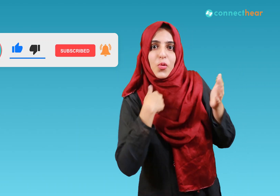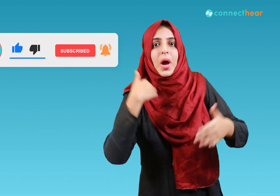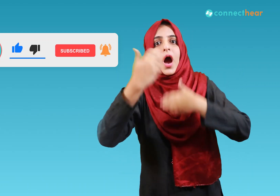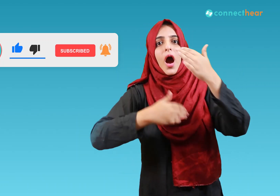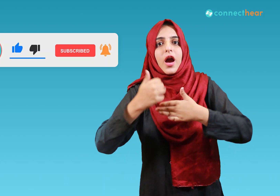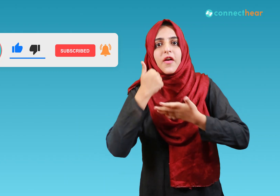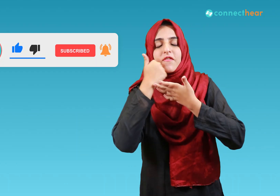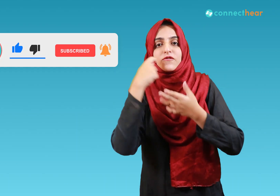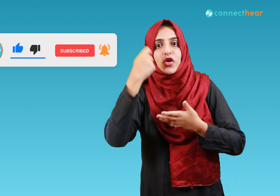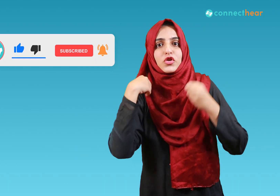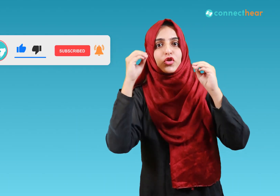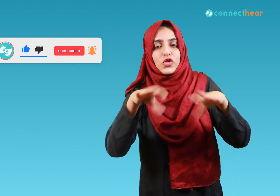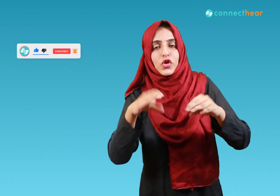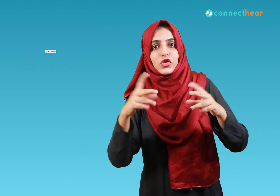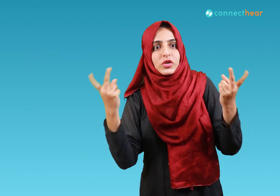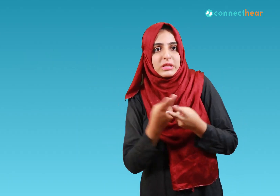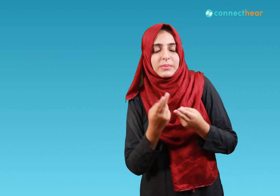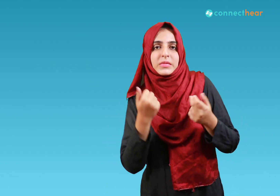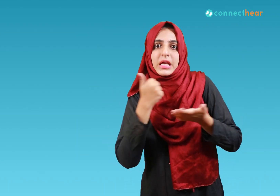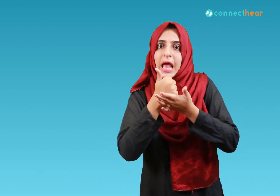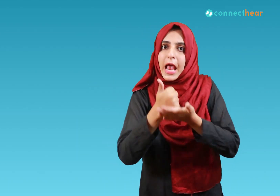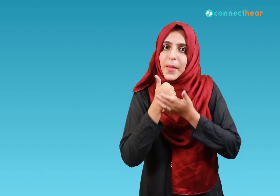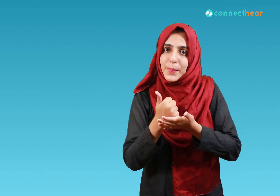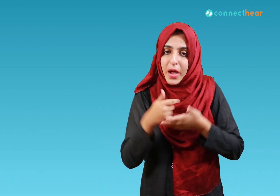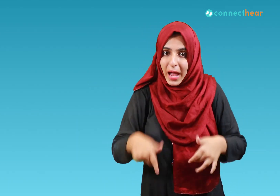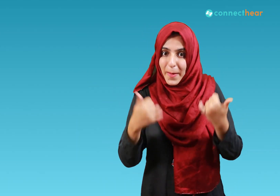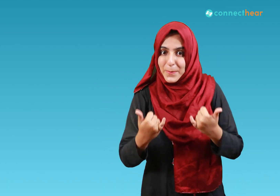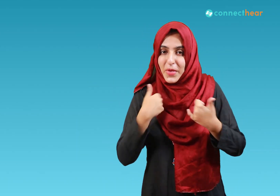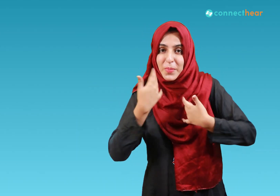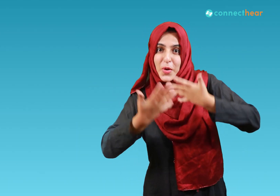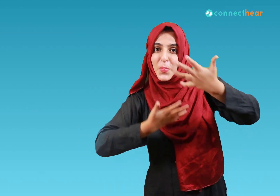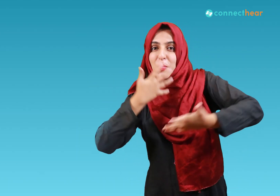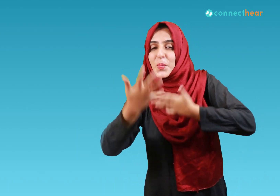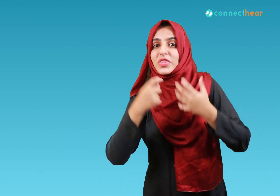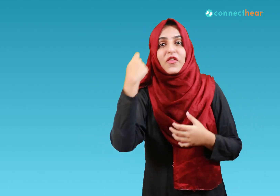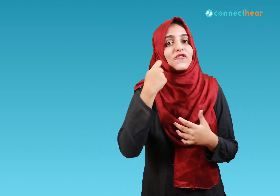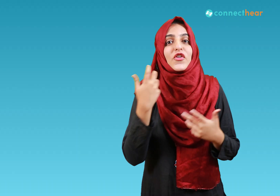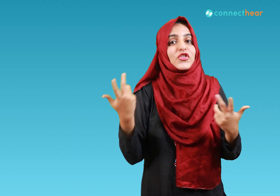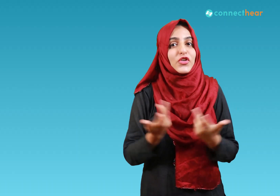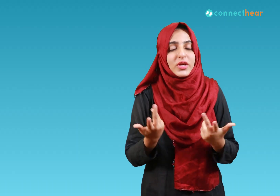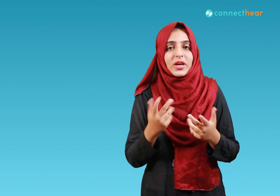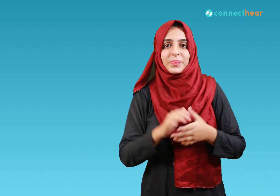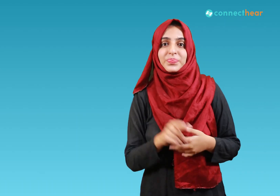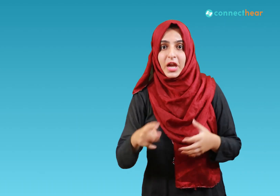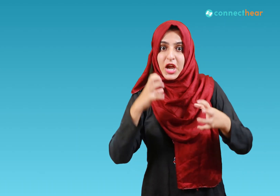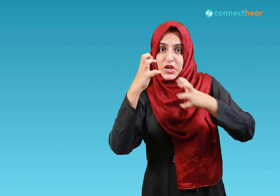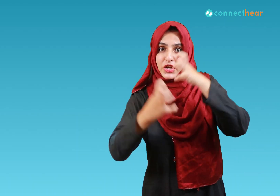and bring you quality news just like right now I'm going to tell you about a technology that Google has